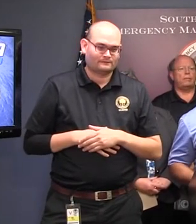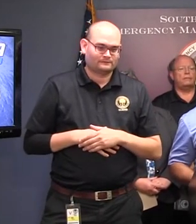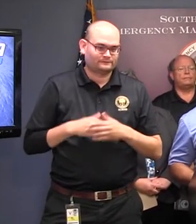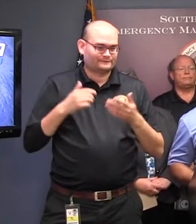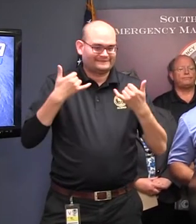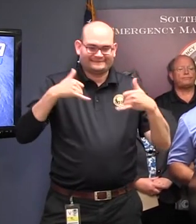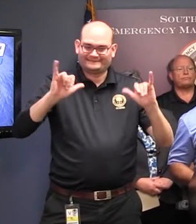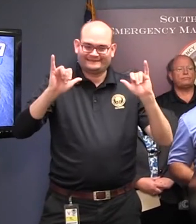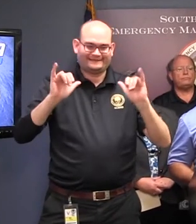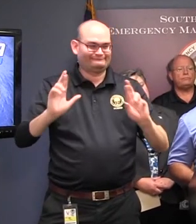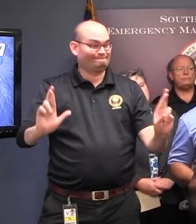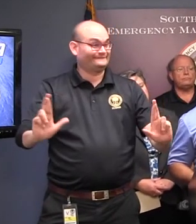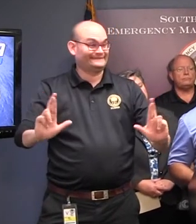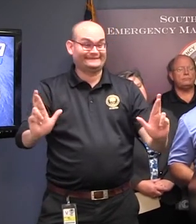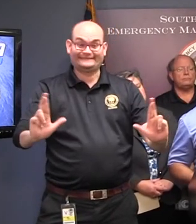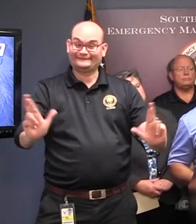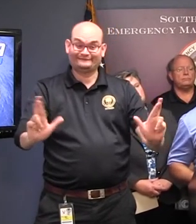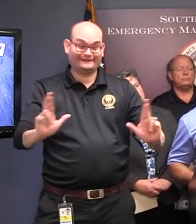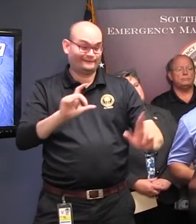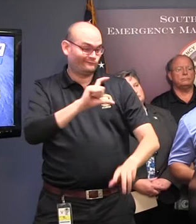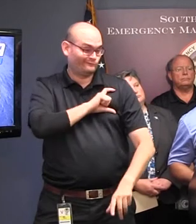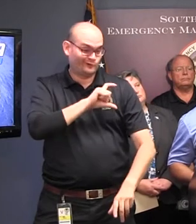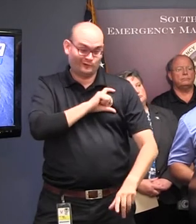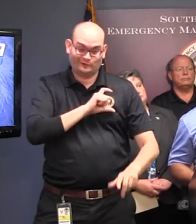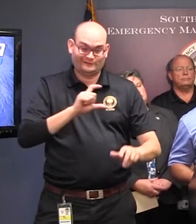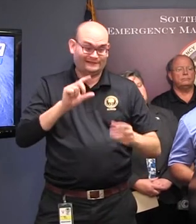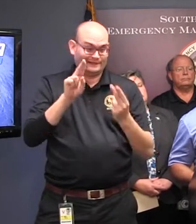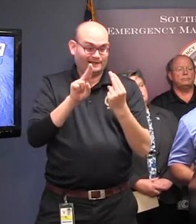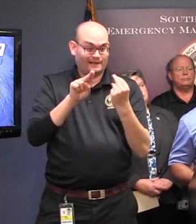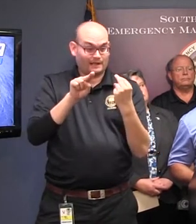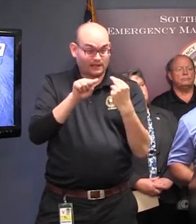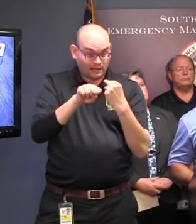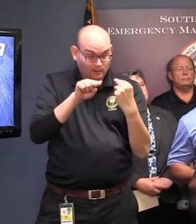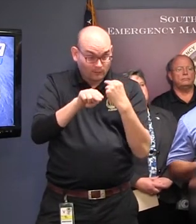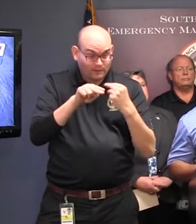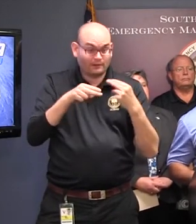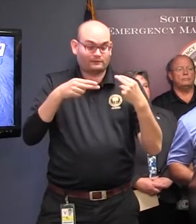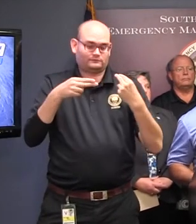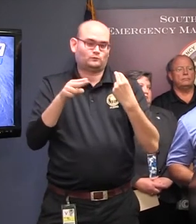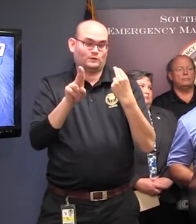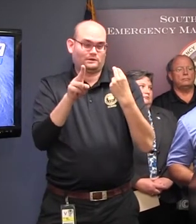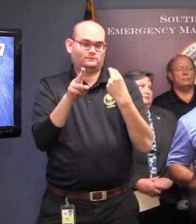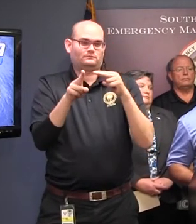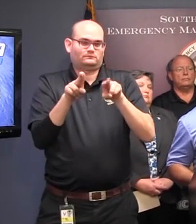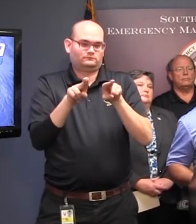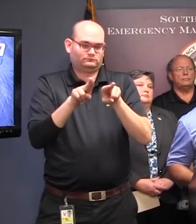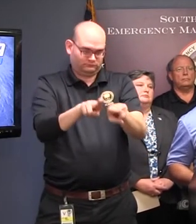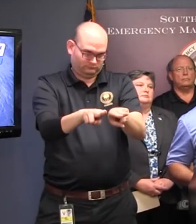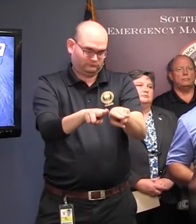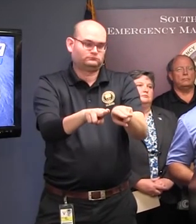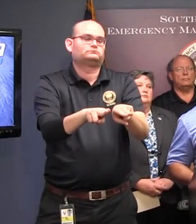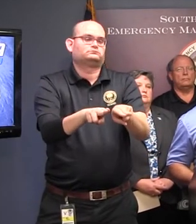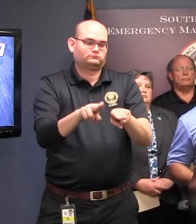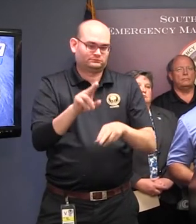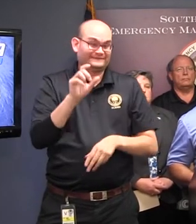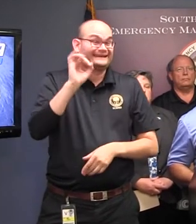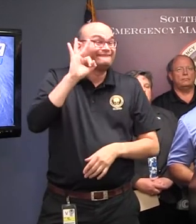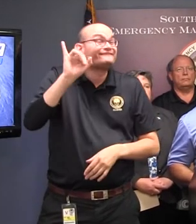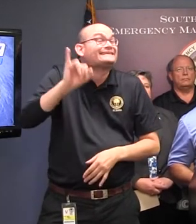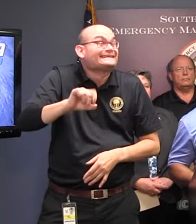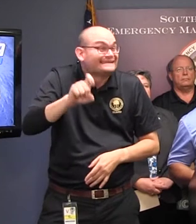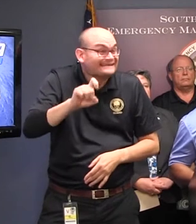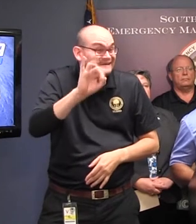to implement lane reversals in all three region evacuation zones should the need arise.